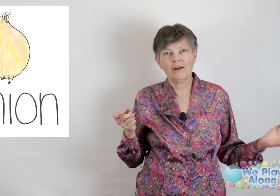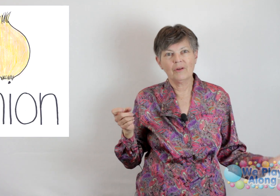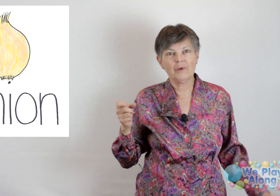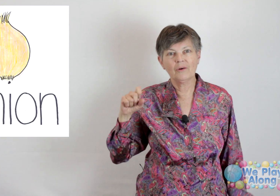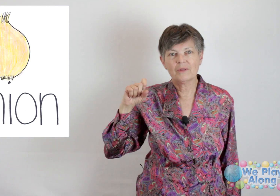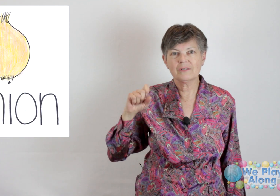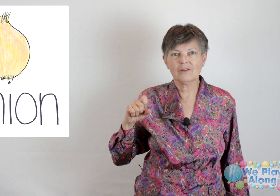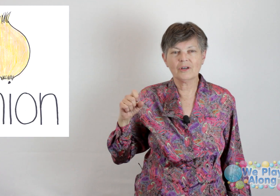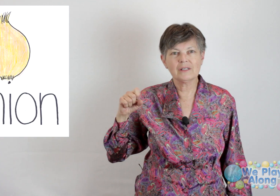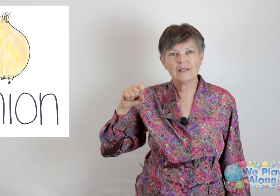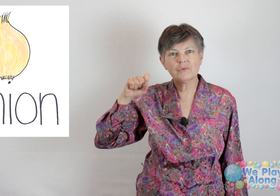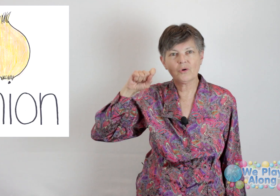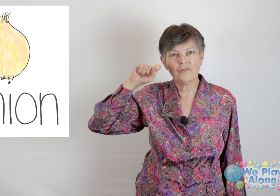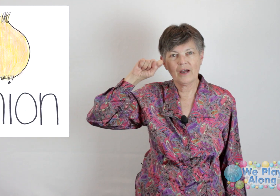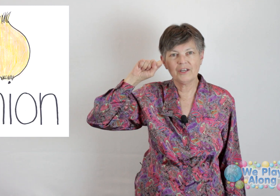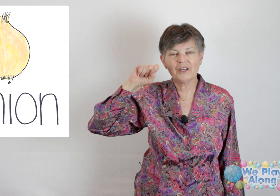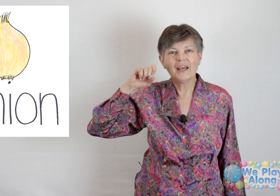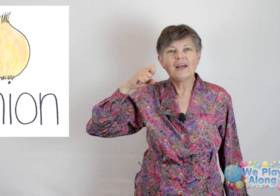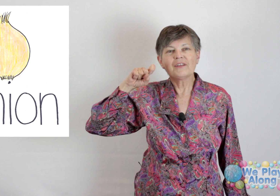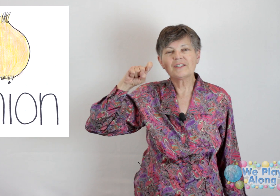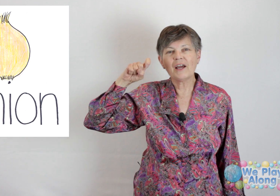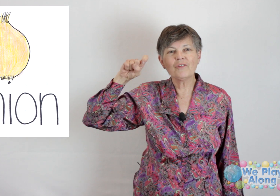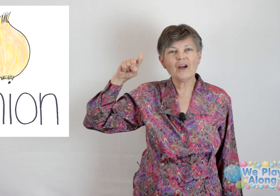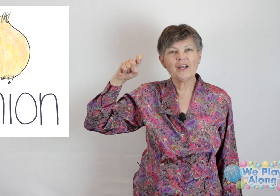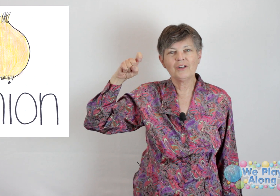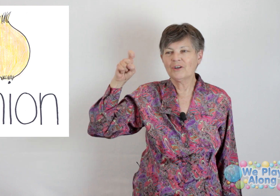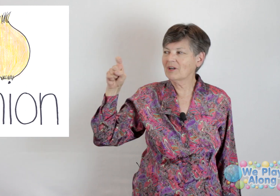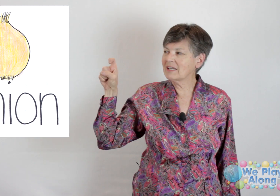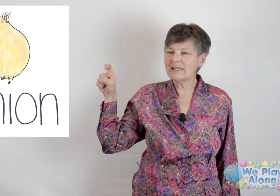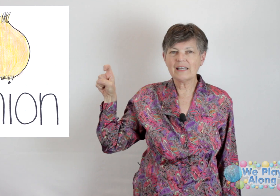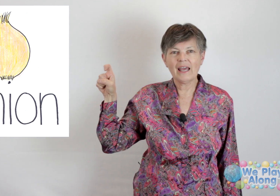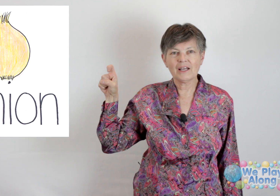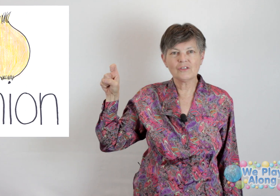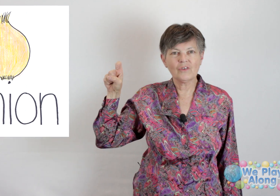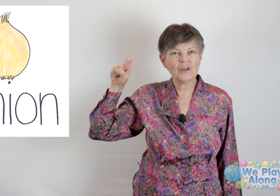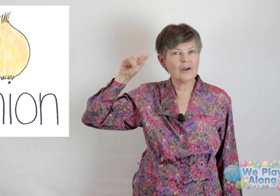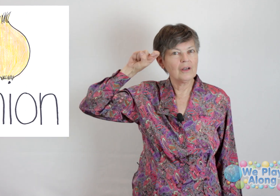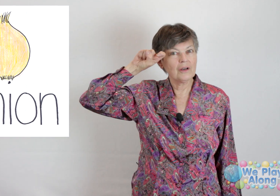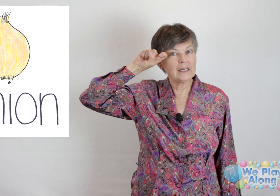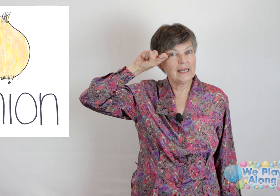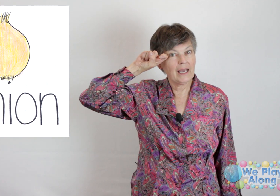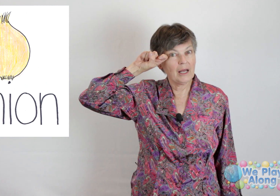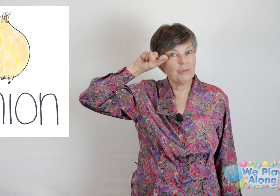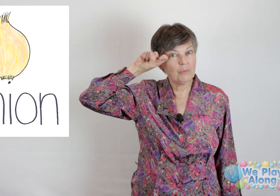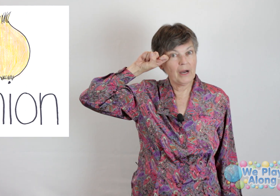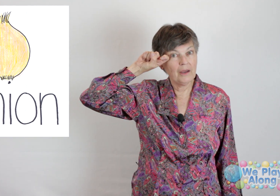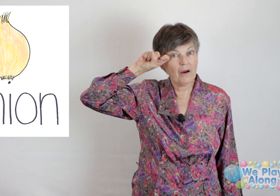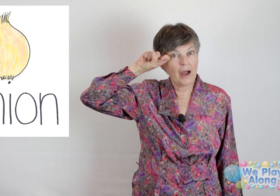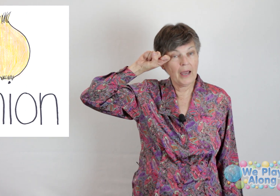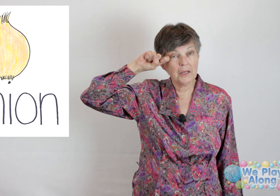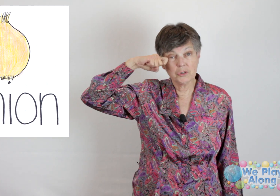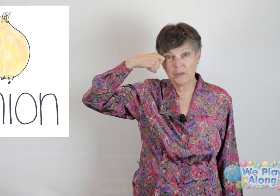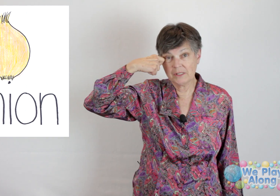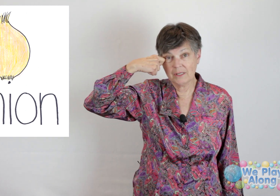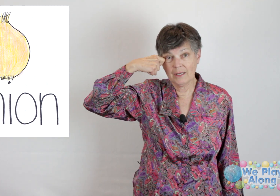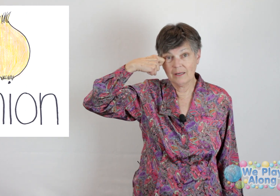every meal with cooking some sort of onion. The sign for onion, this is an X finger. You're going to take it up here by your eye and twist it.